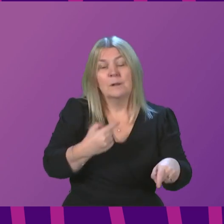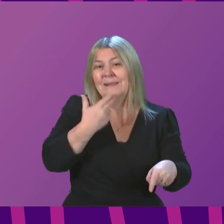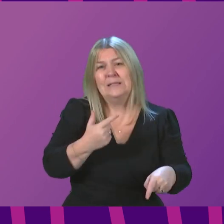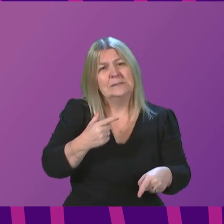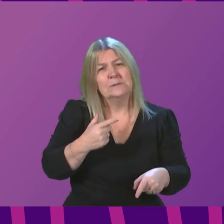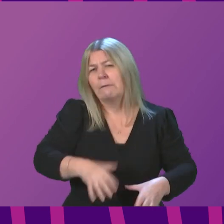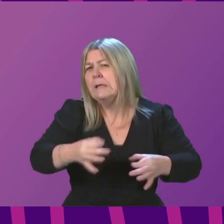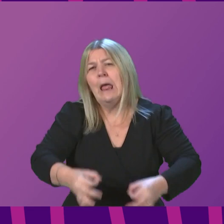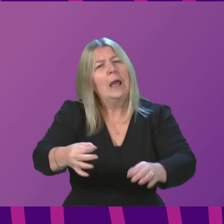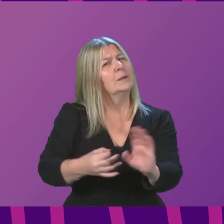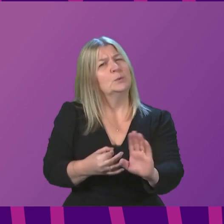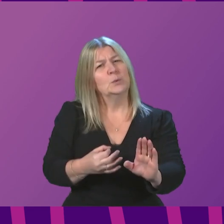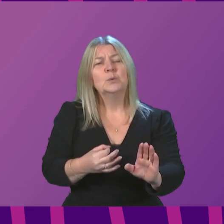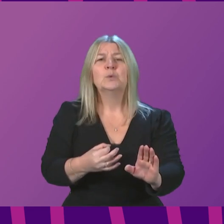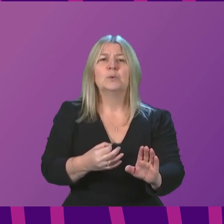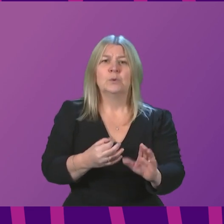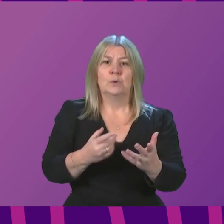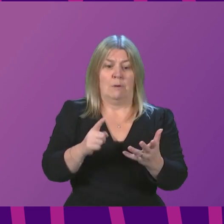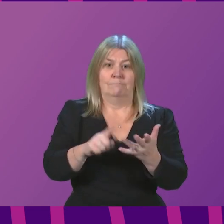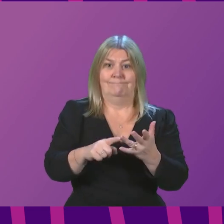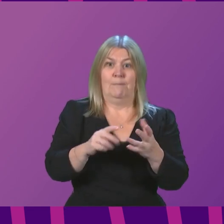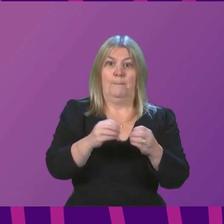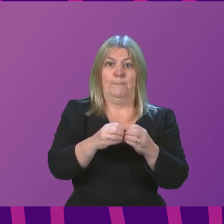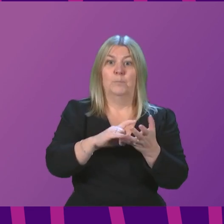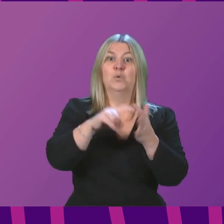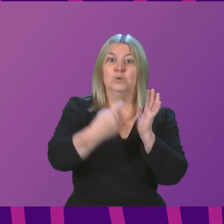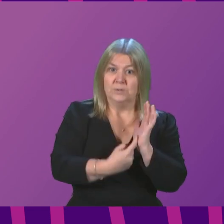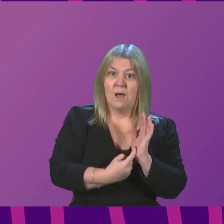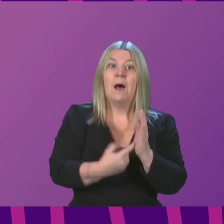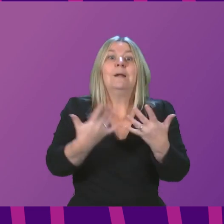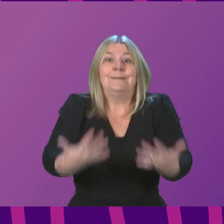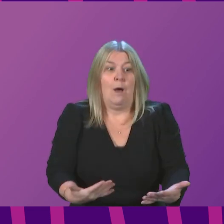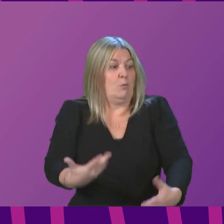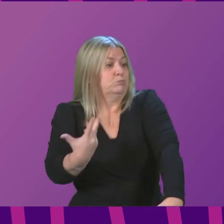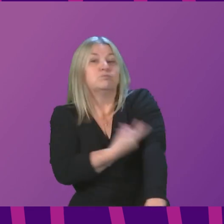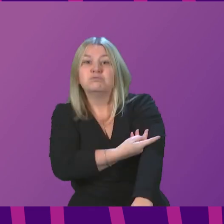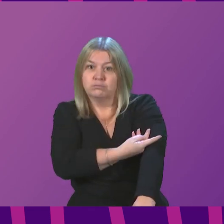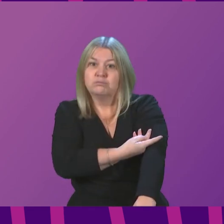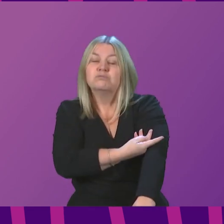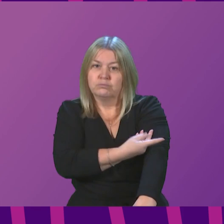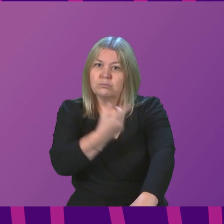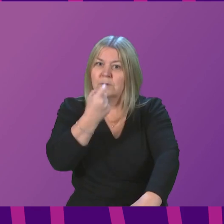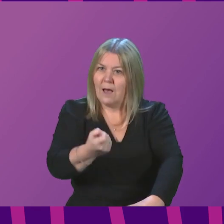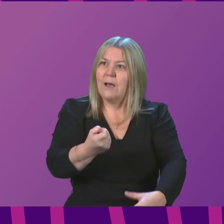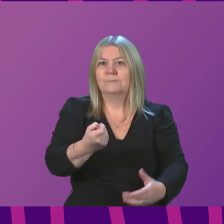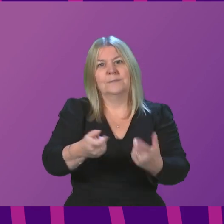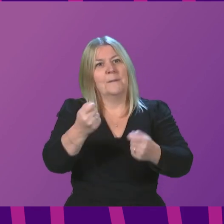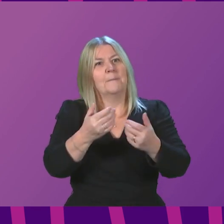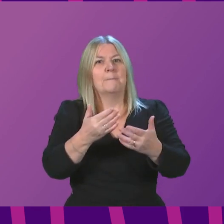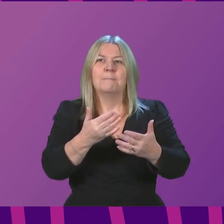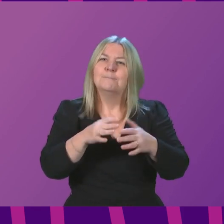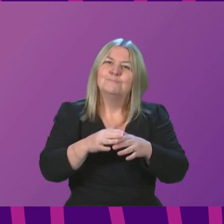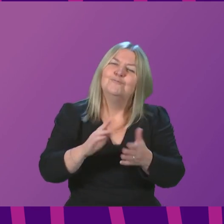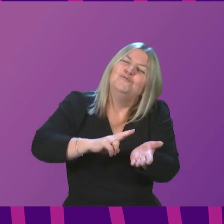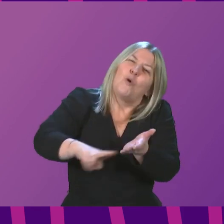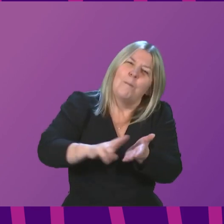delay. Every single booster jag administered now is a step on the road back to normality. Remember, if you